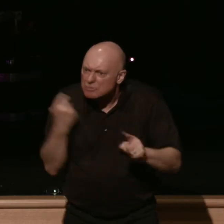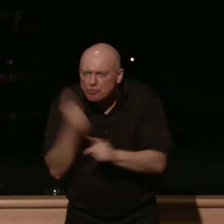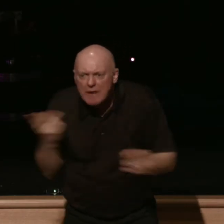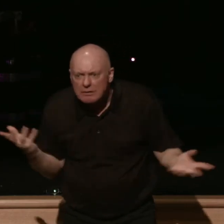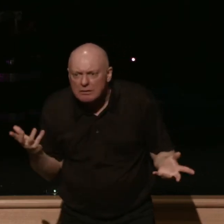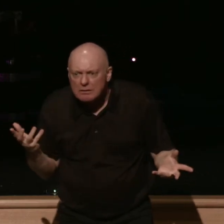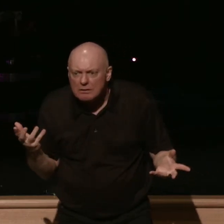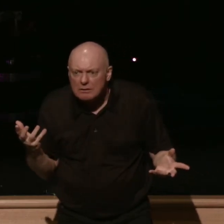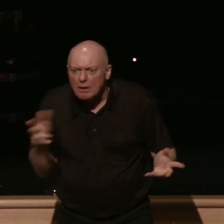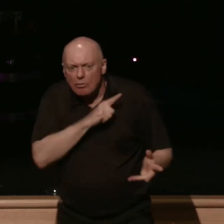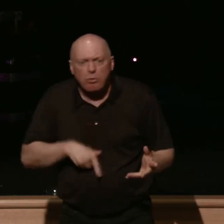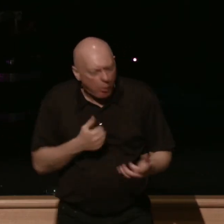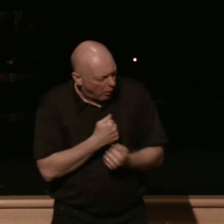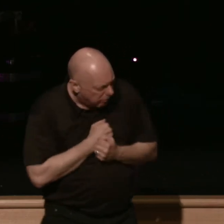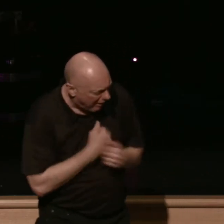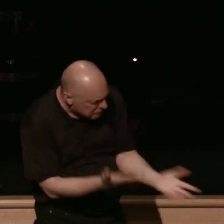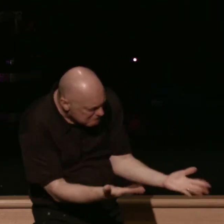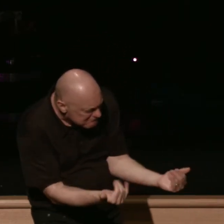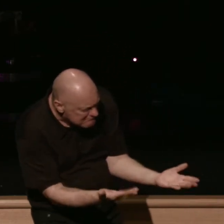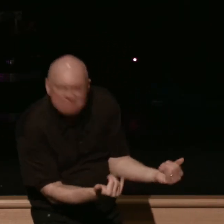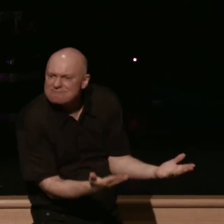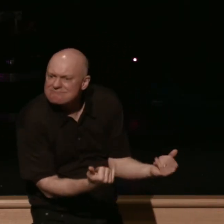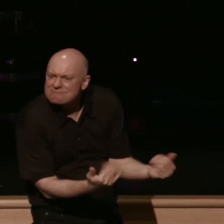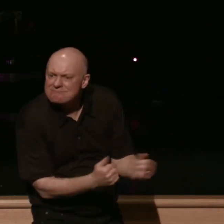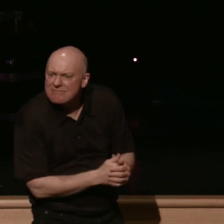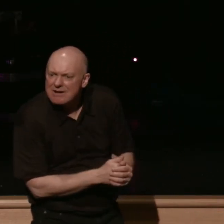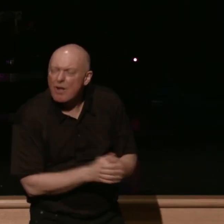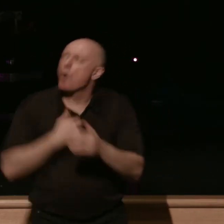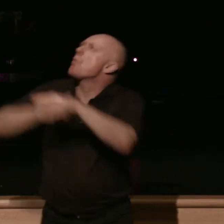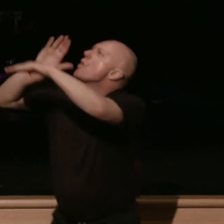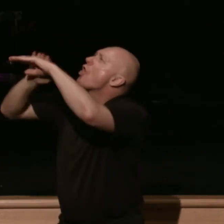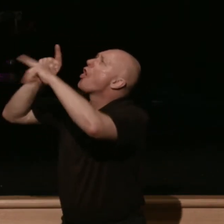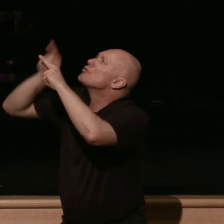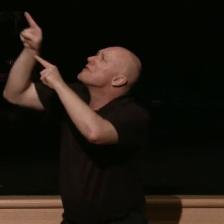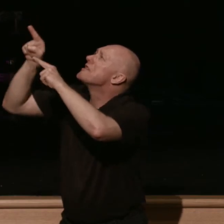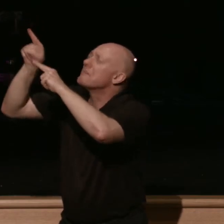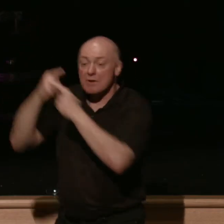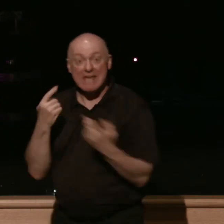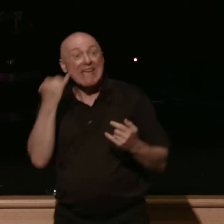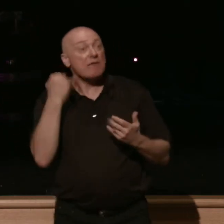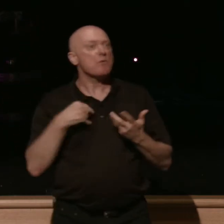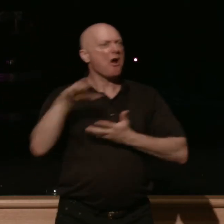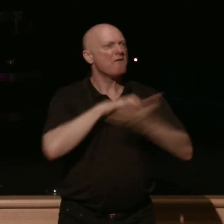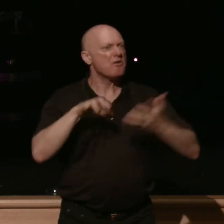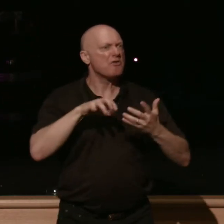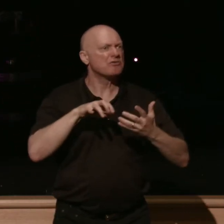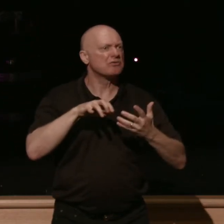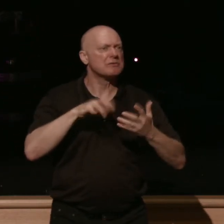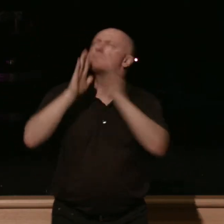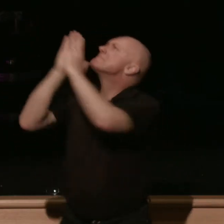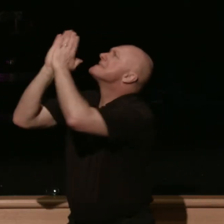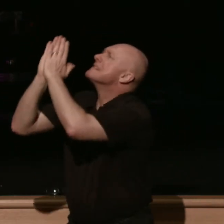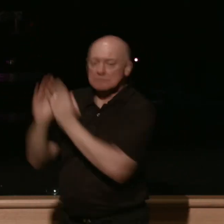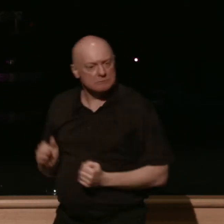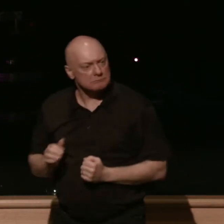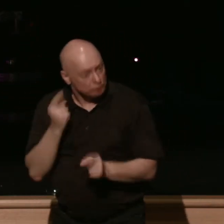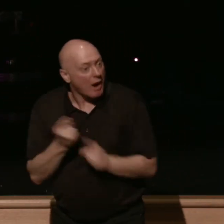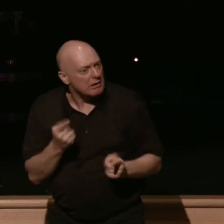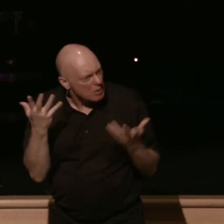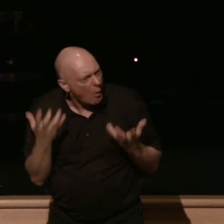love to hear from us and to hear us call out to him in our in the middle of our confusion isn't he the one who's telling us to ask and to seek and to